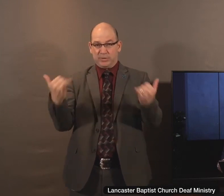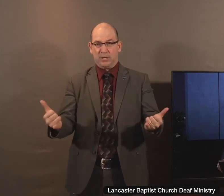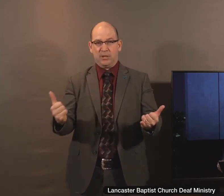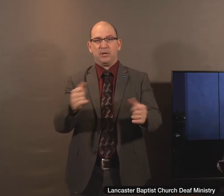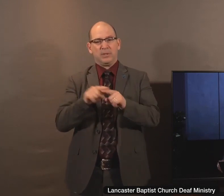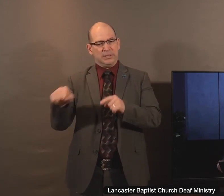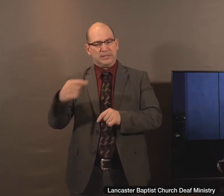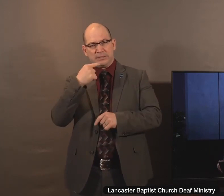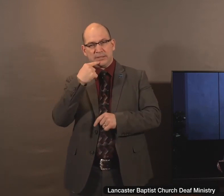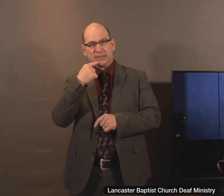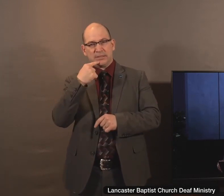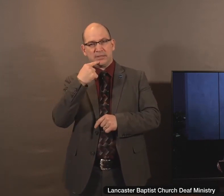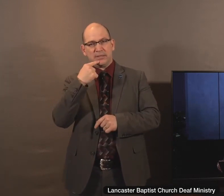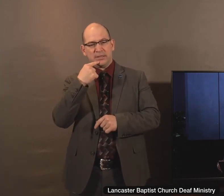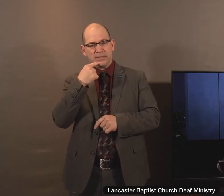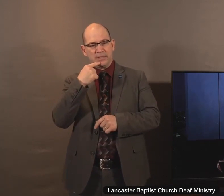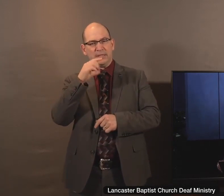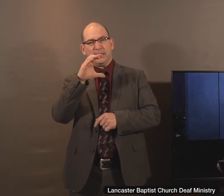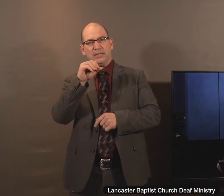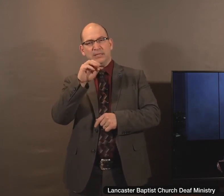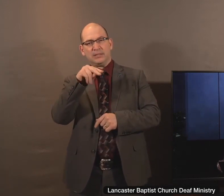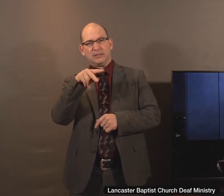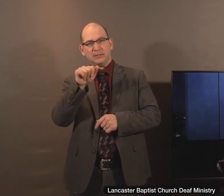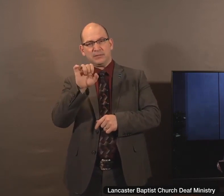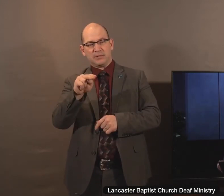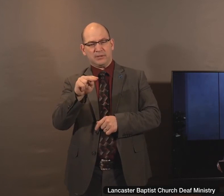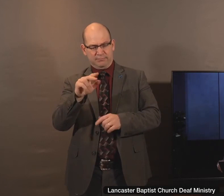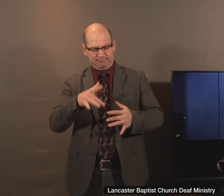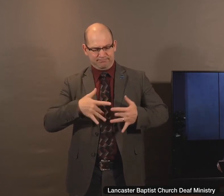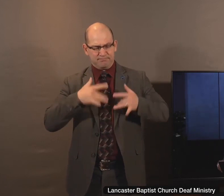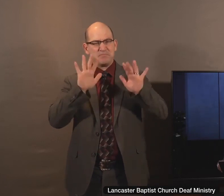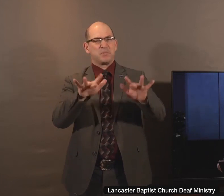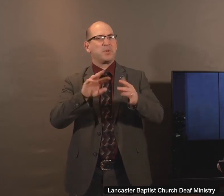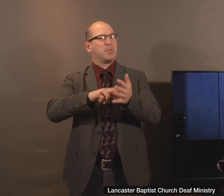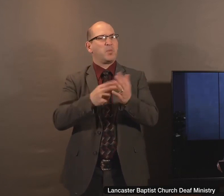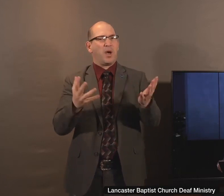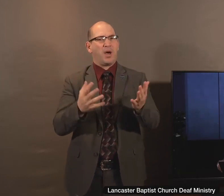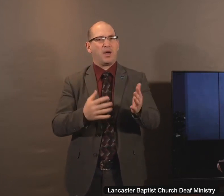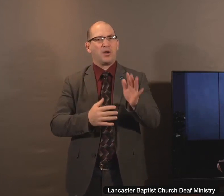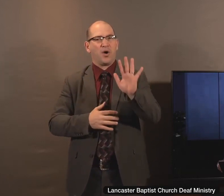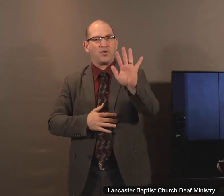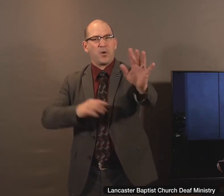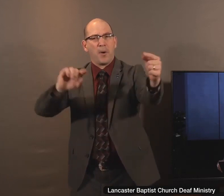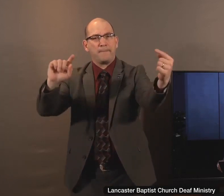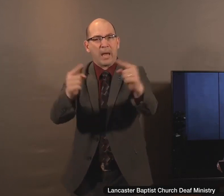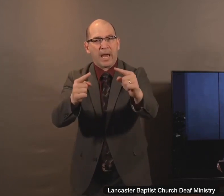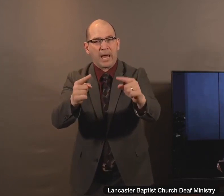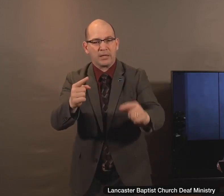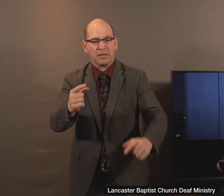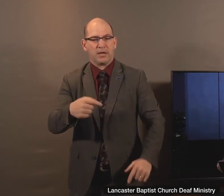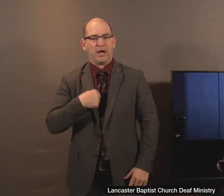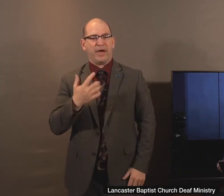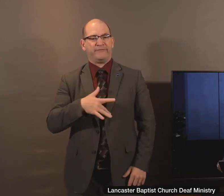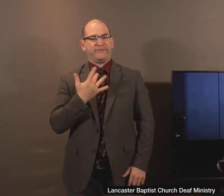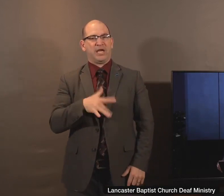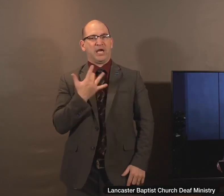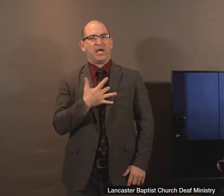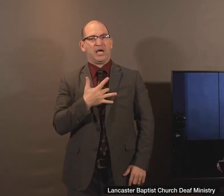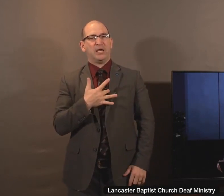compassion is your hurt in my heart. And we find no compassion in this Pharisee's heart.